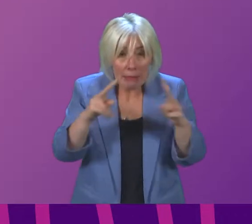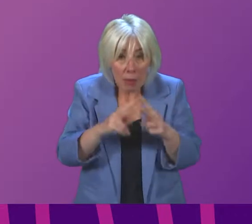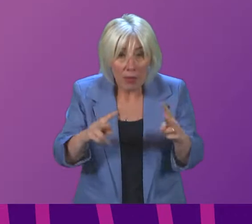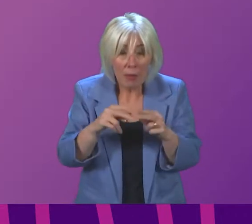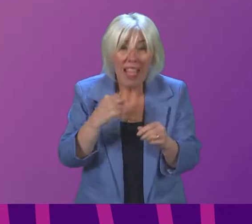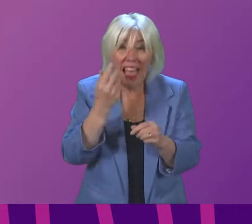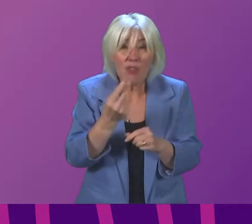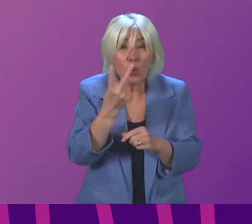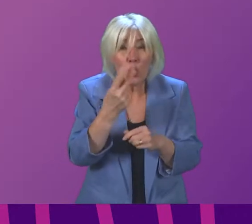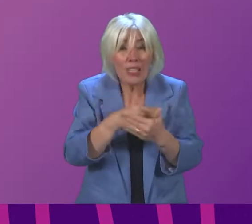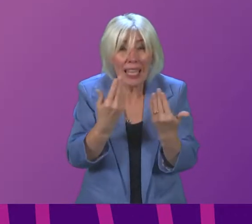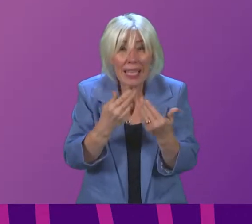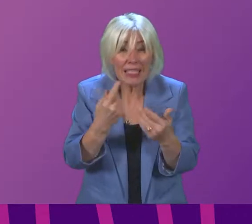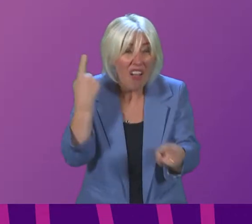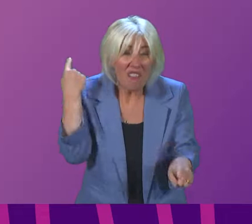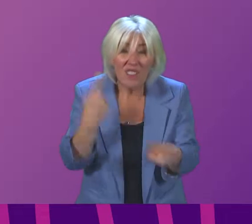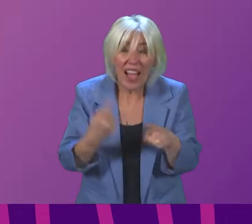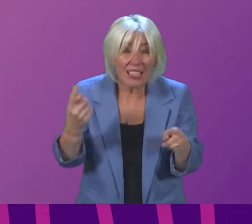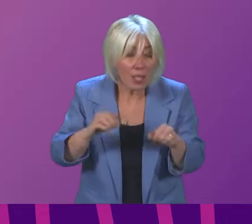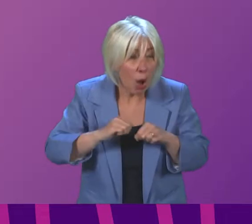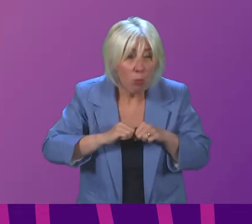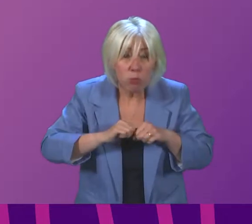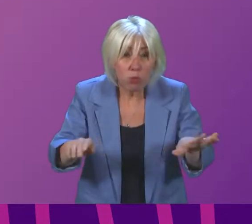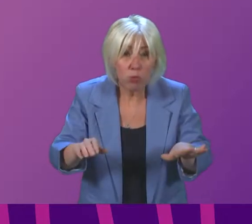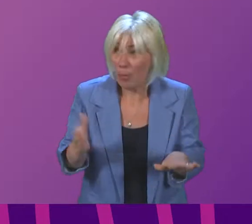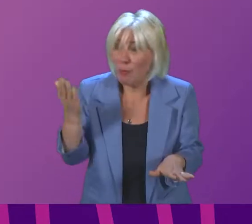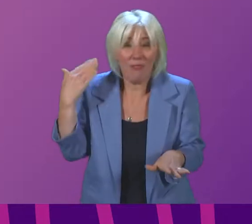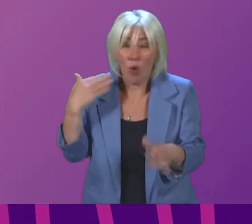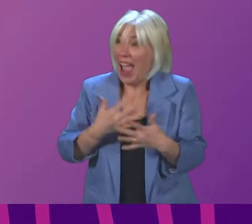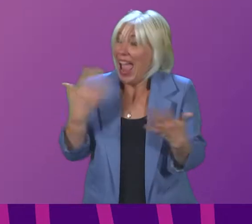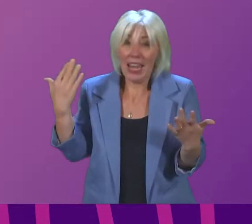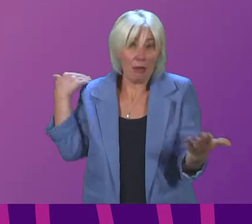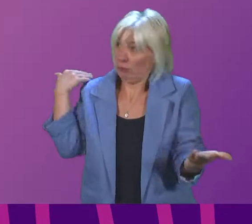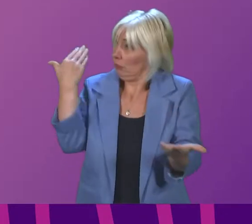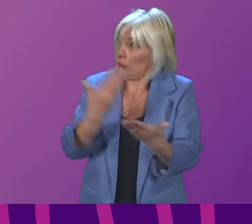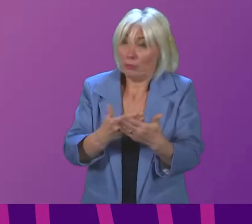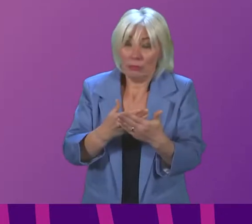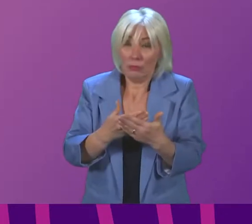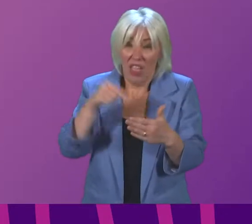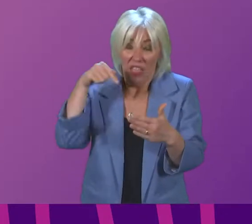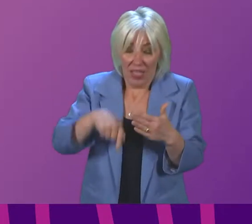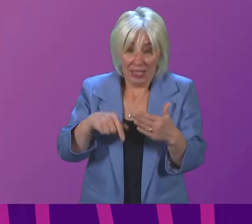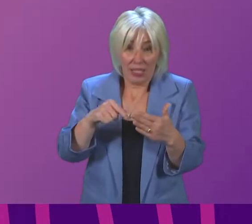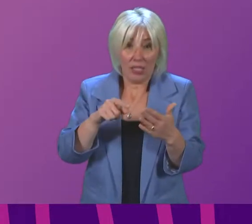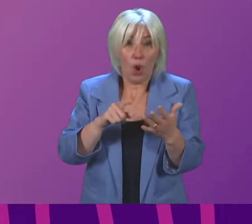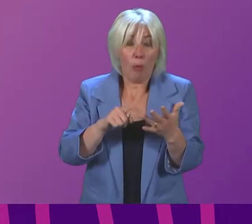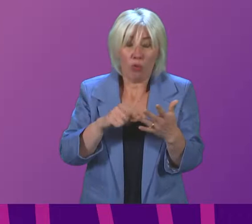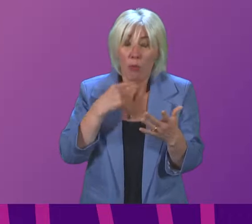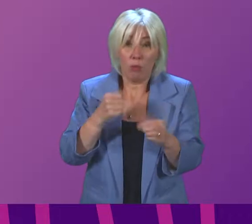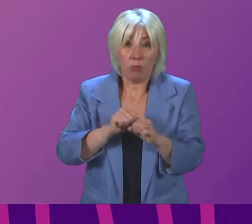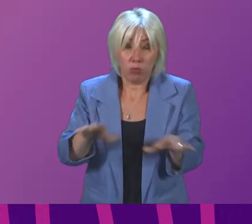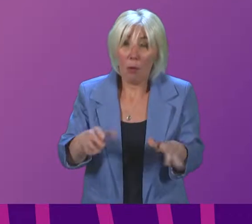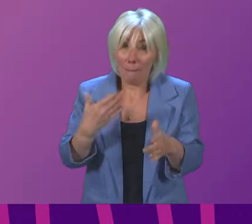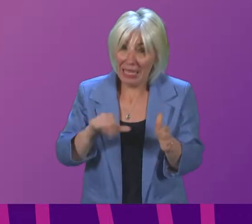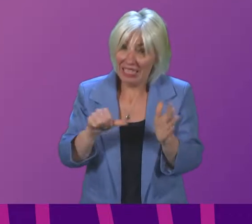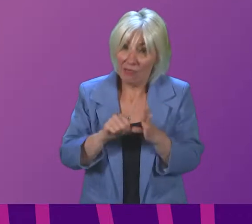is moving faster than anything we have dealt with before in the whole course of the pandemic and that is quite a statement because we have dealt with really